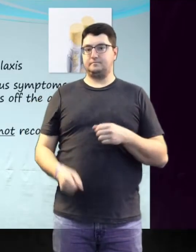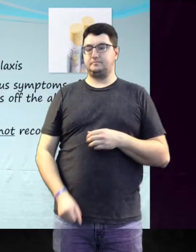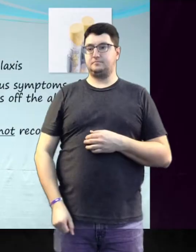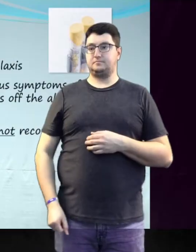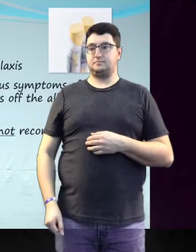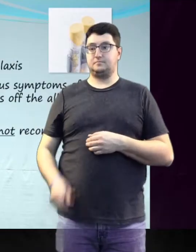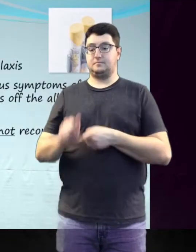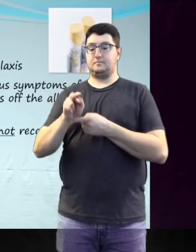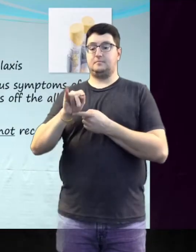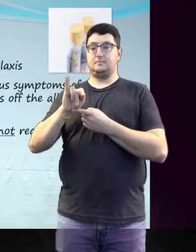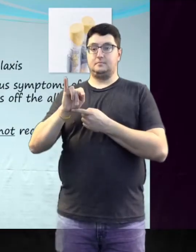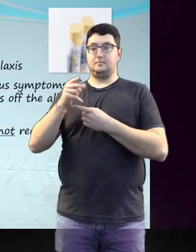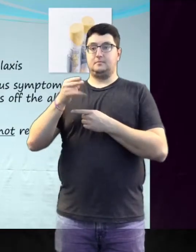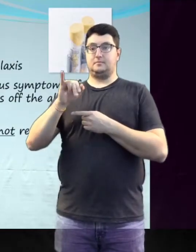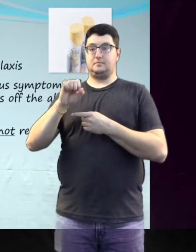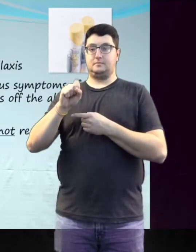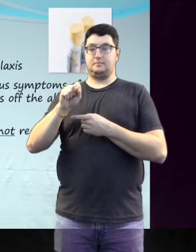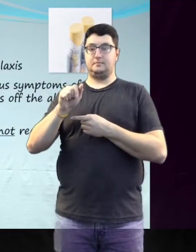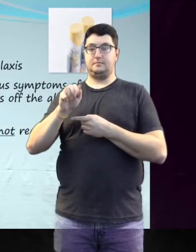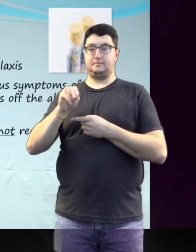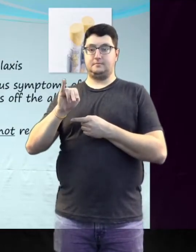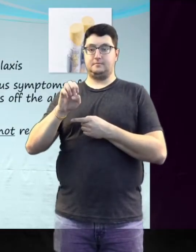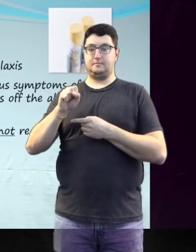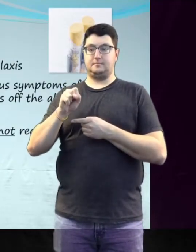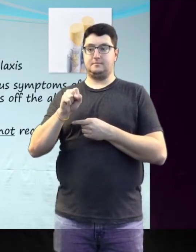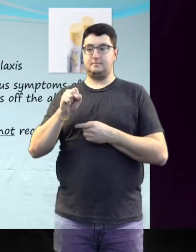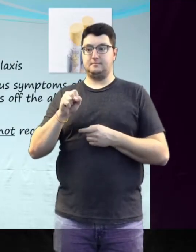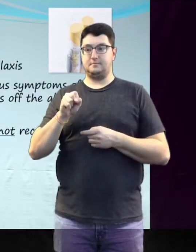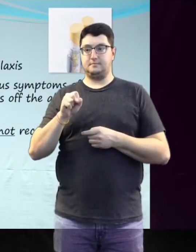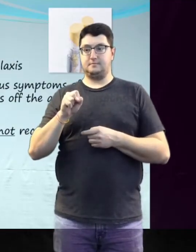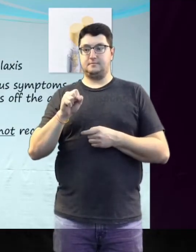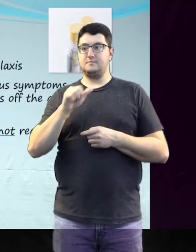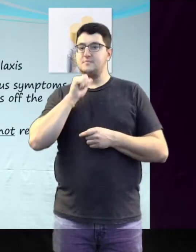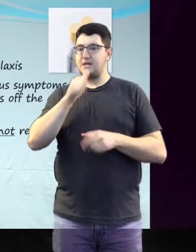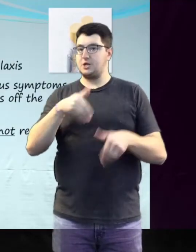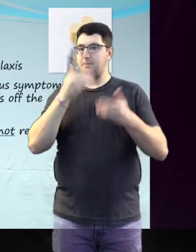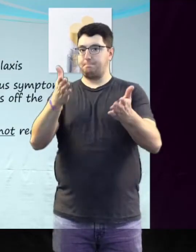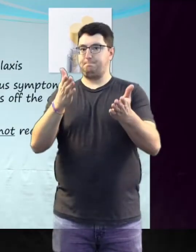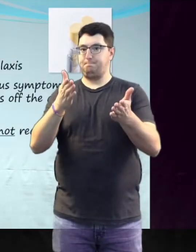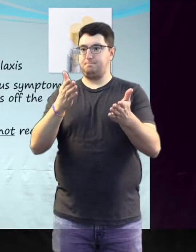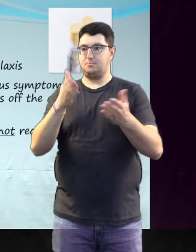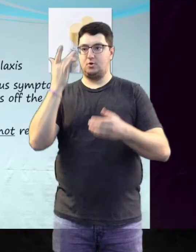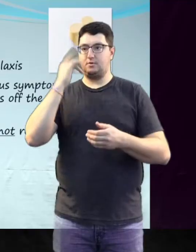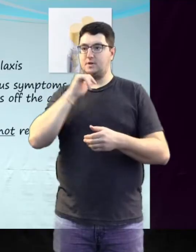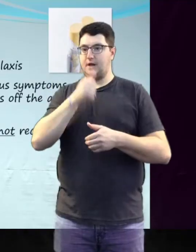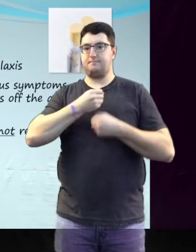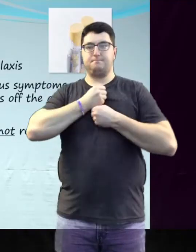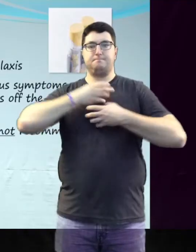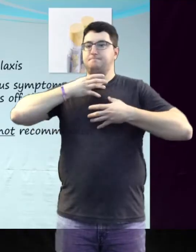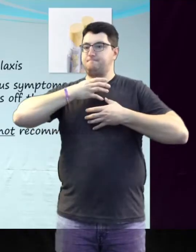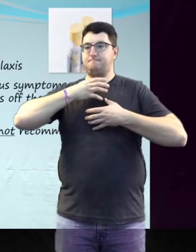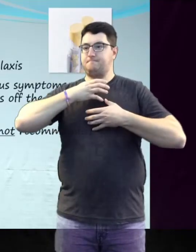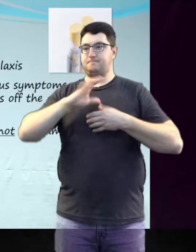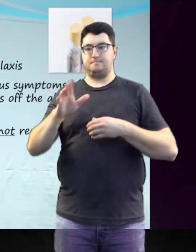Antihistamines are not recommended in the treatment of anaphylaxis, as they will not increase blood pressure or open the airway.